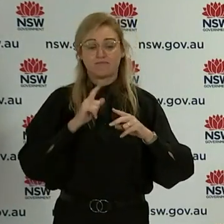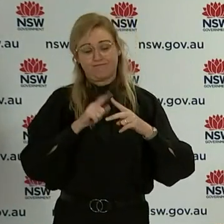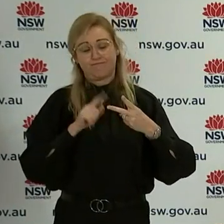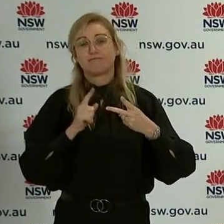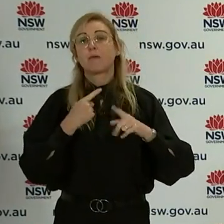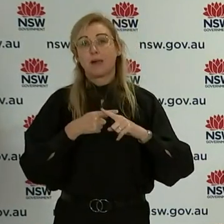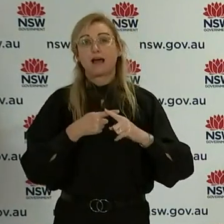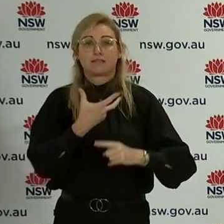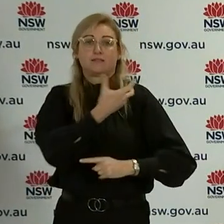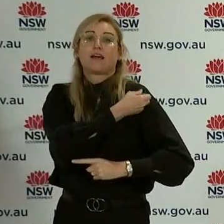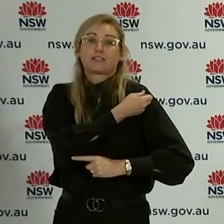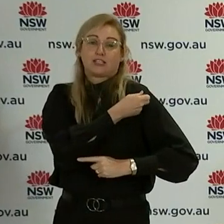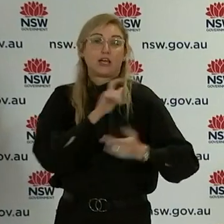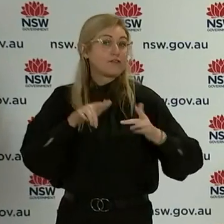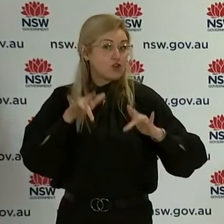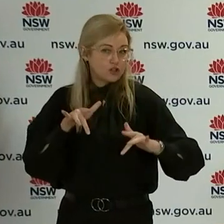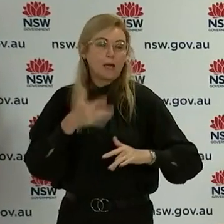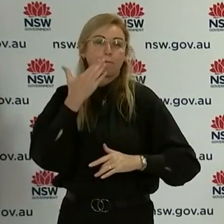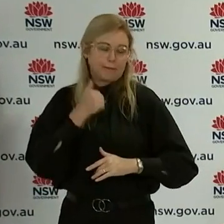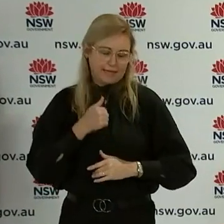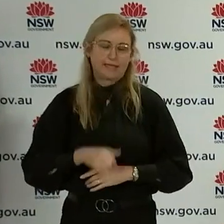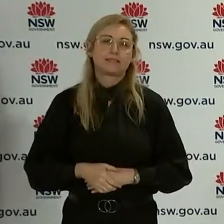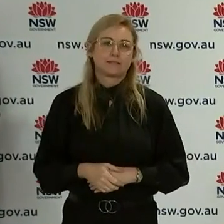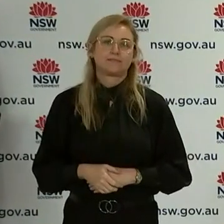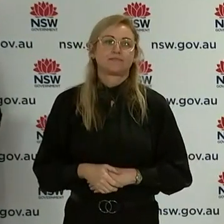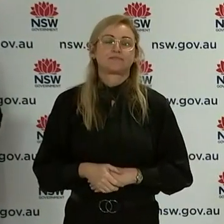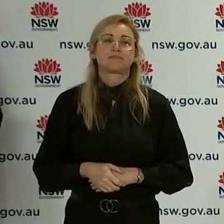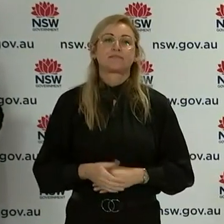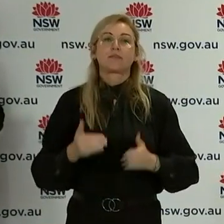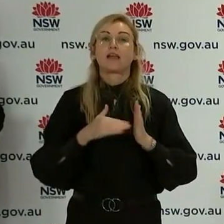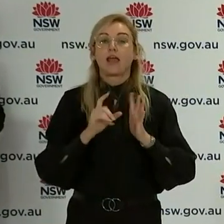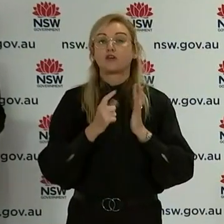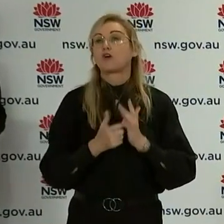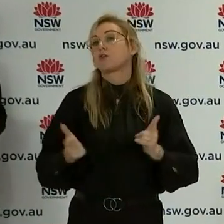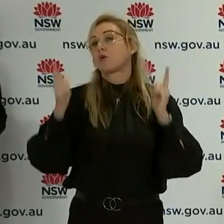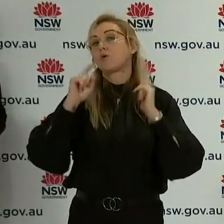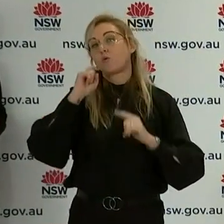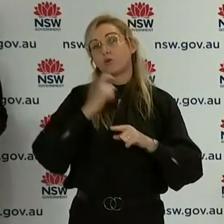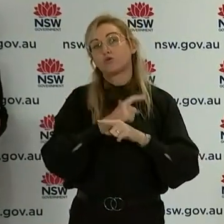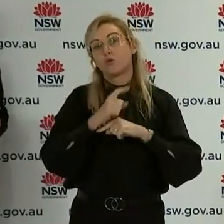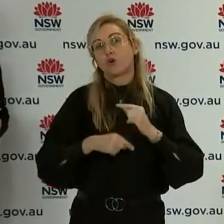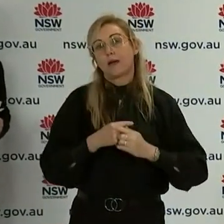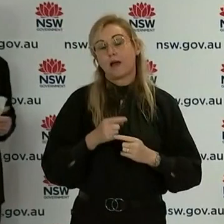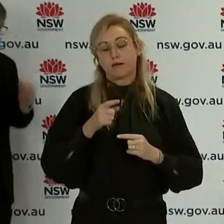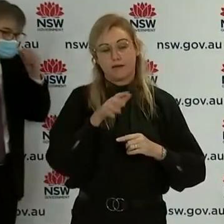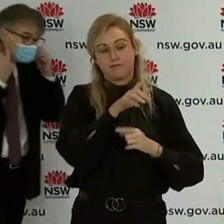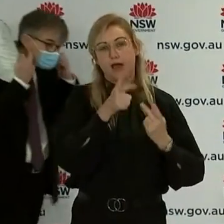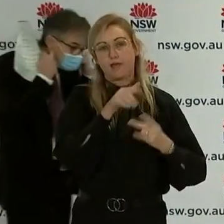if they haven't. Dr McAnulty will now provide the health update and Deputy Commissioner Warboys will talk about police compliance efforts. Thank you.